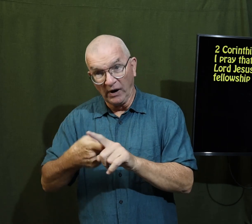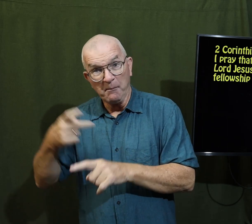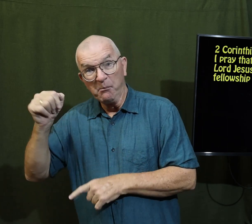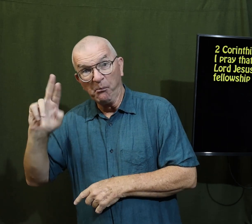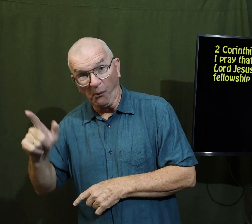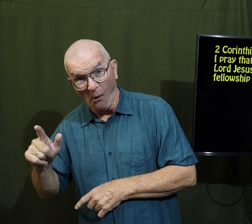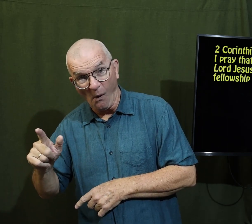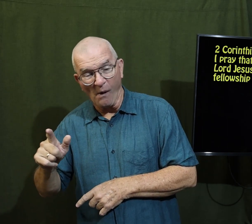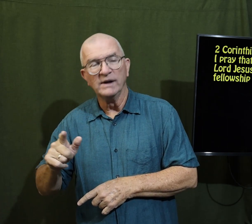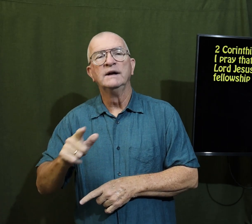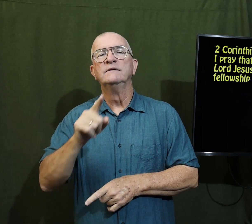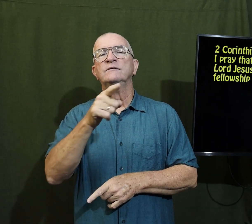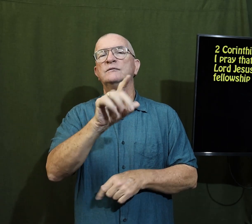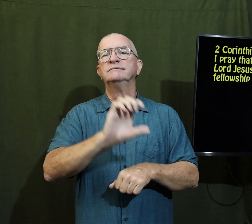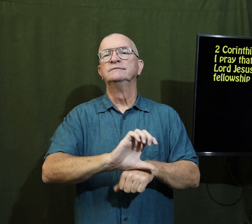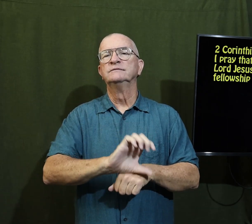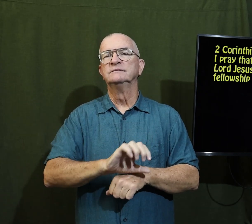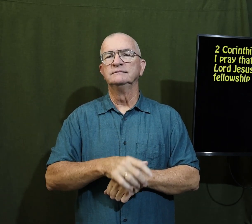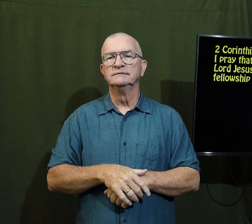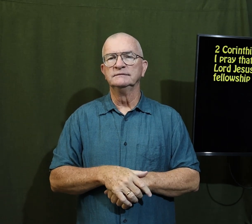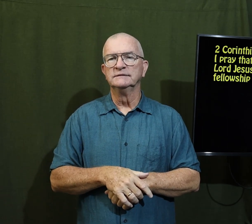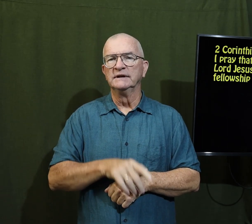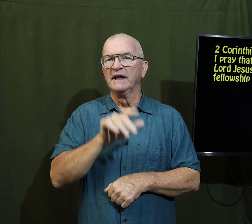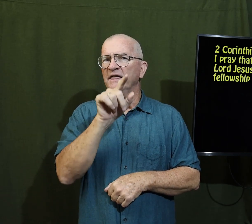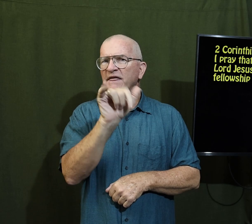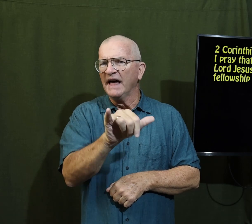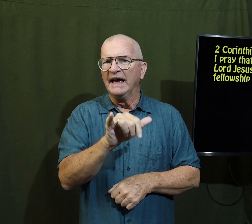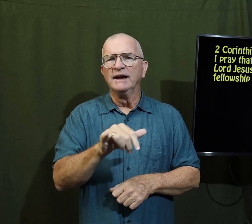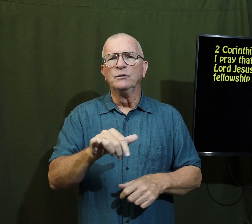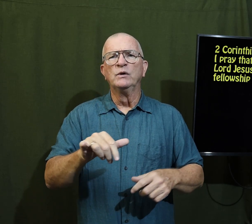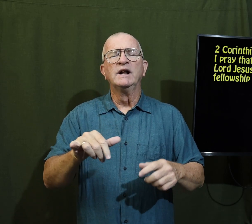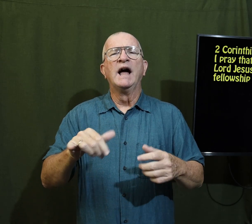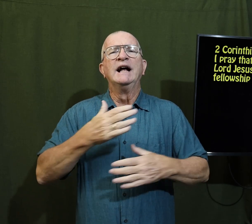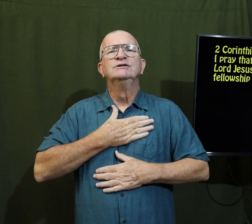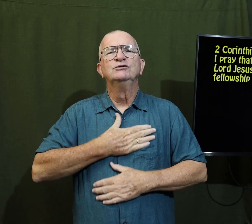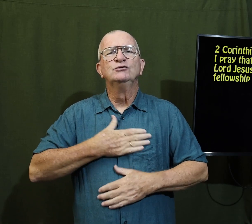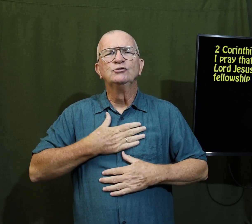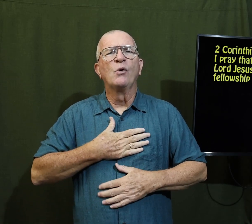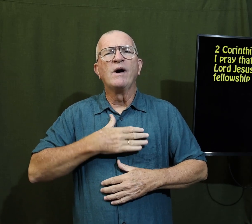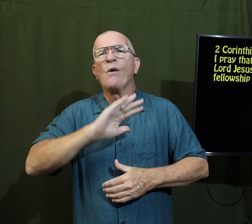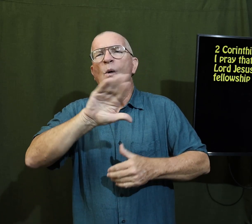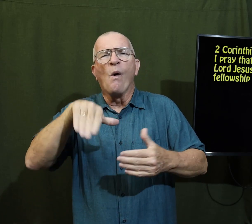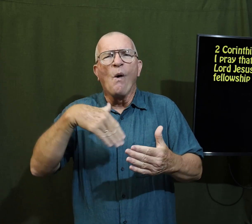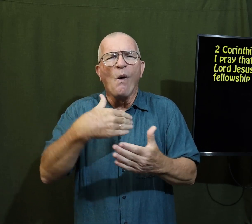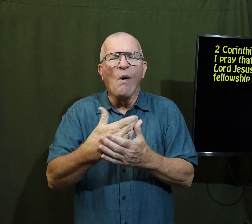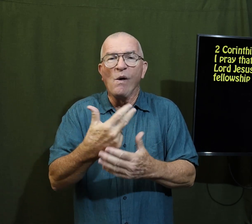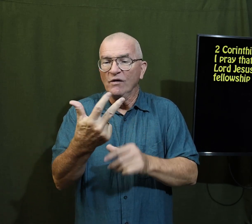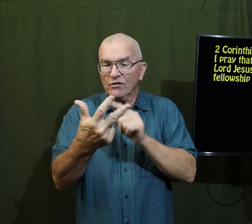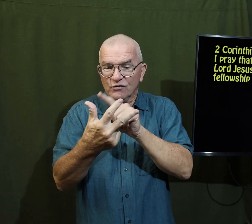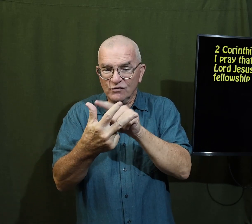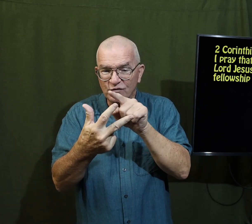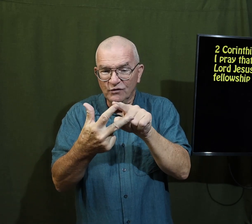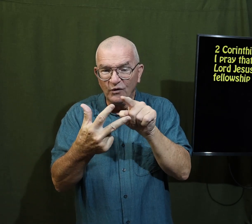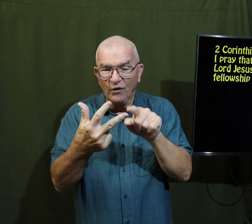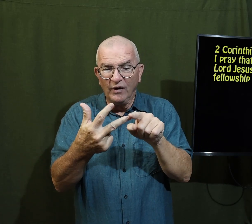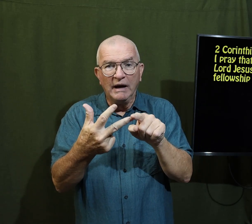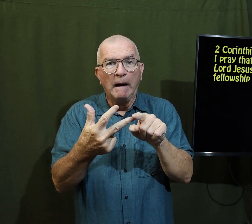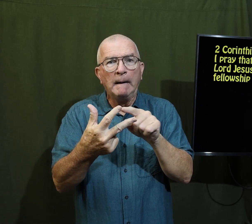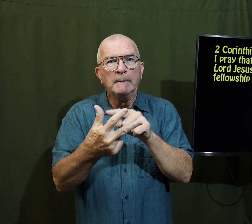from Paul this is a wonderful prayer for the church that they would enjoy all three of those